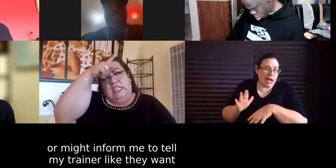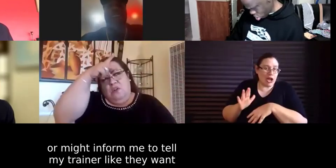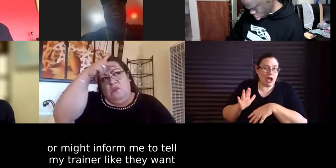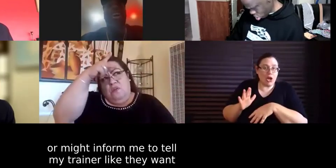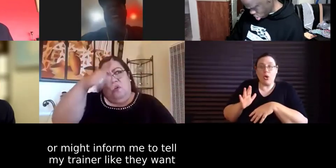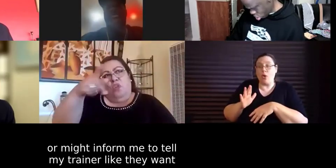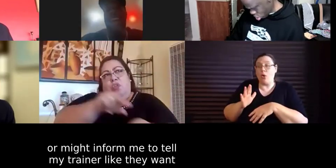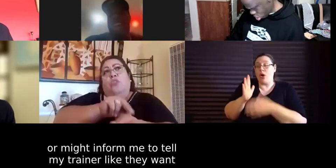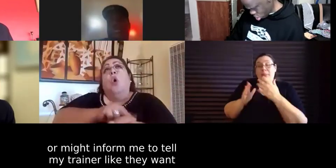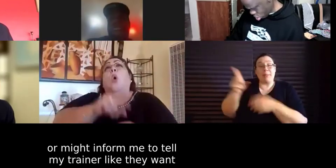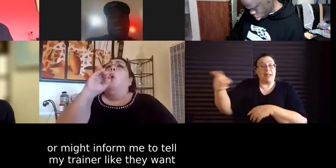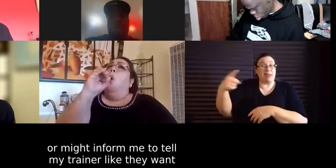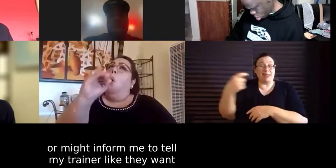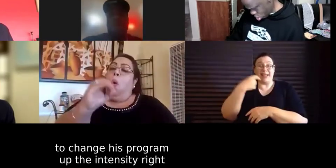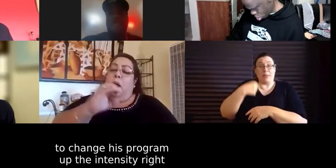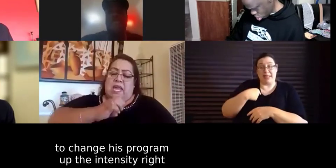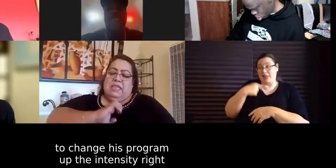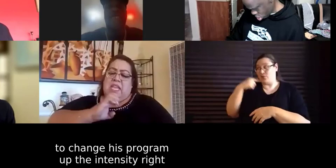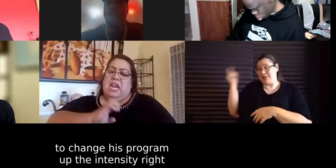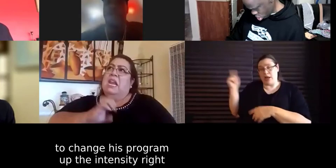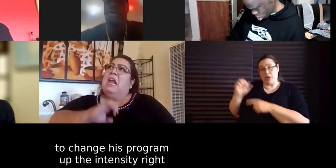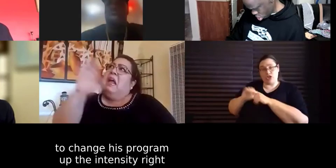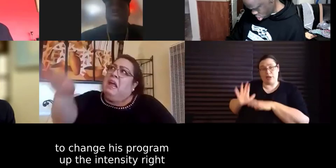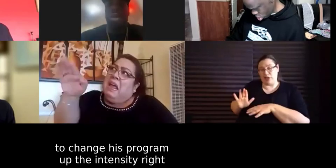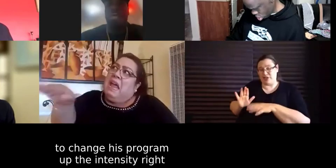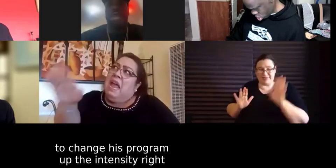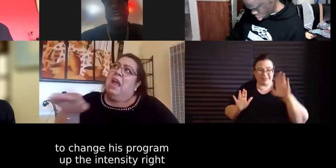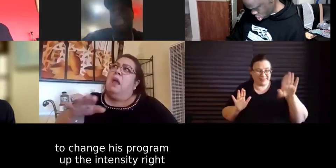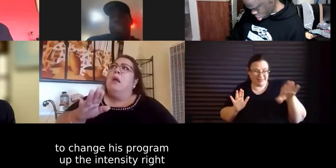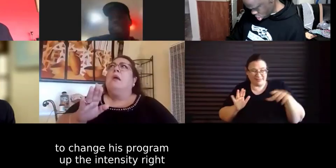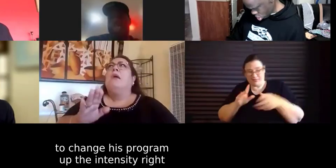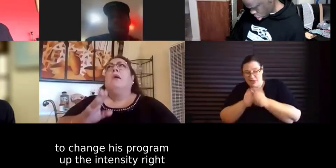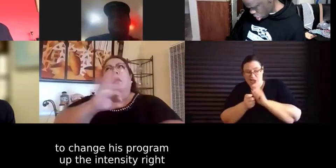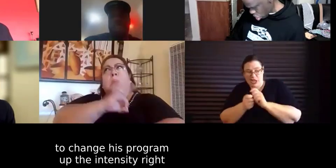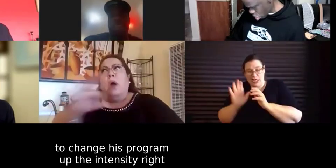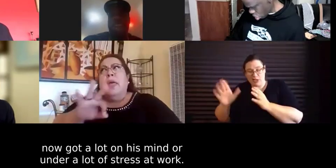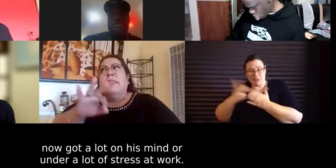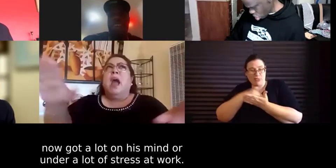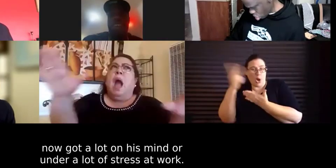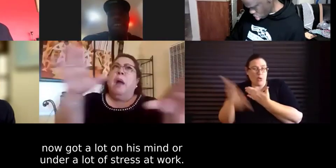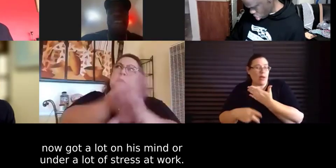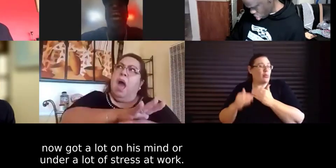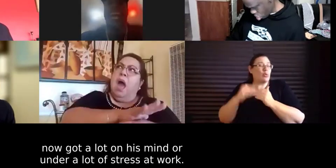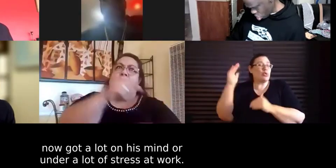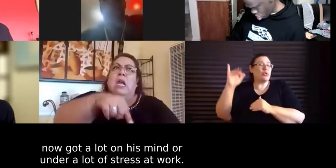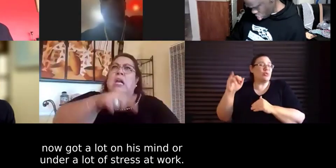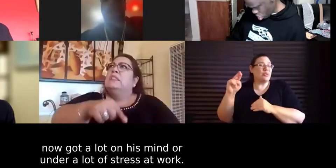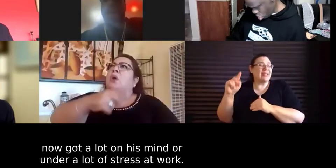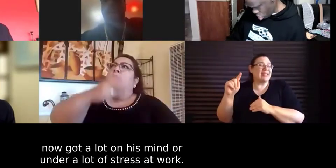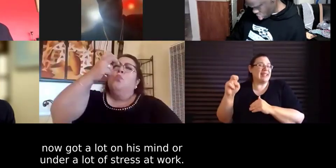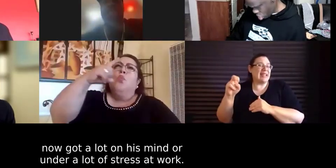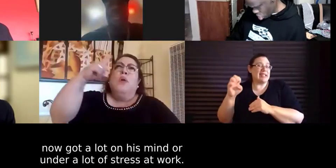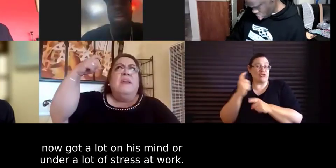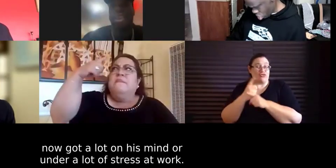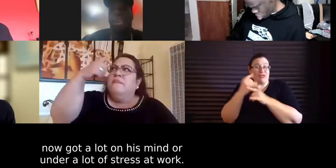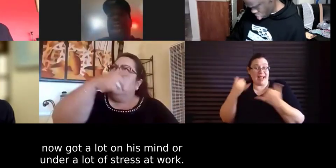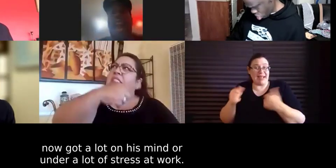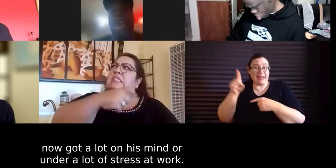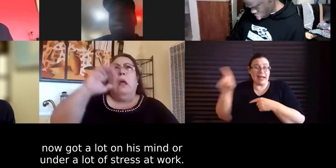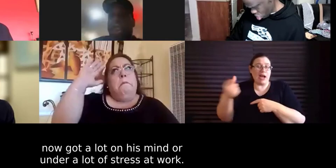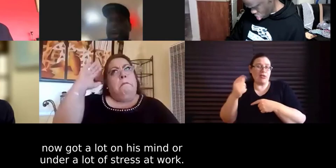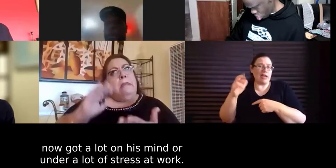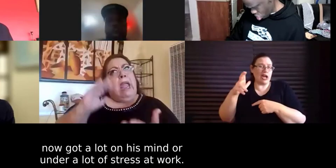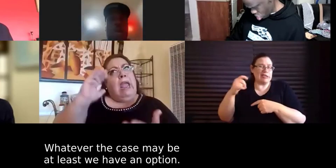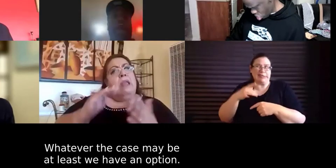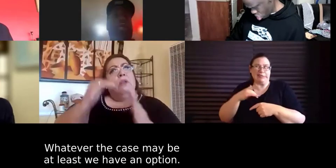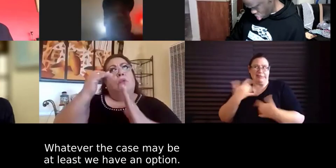my trainer like hey you might want to change his program up the intensity because right now he got a lot on his mind or he's under a